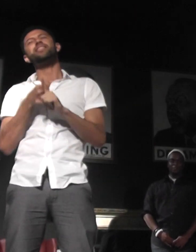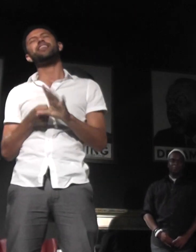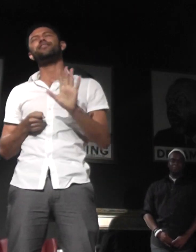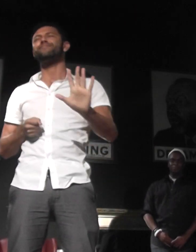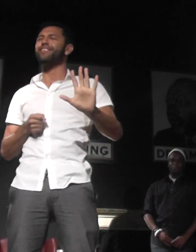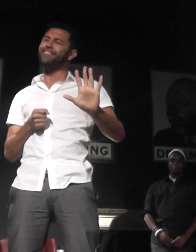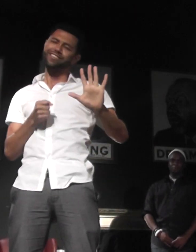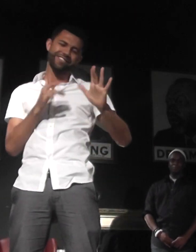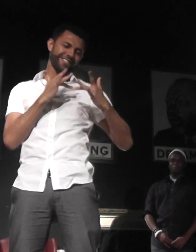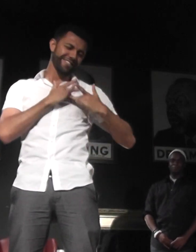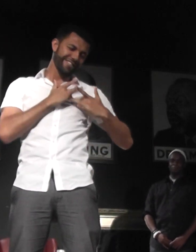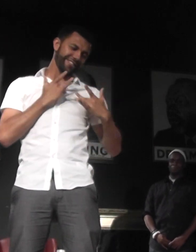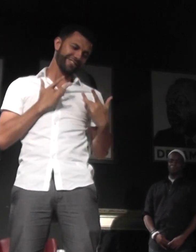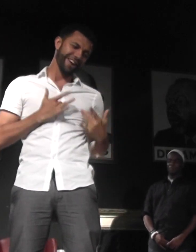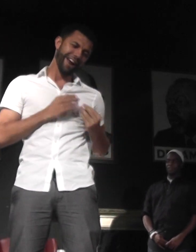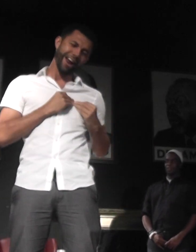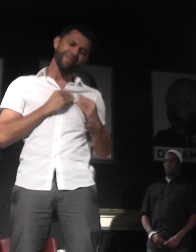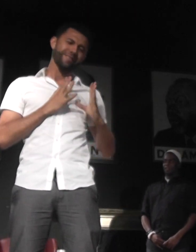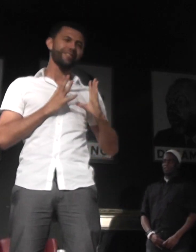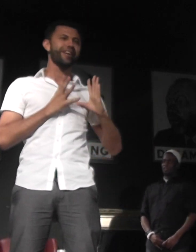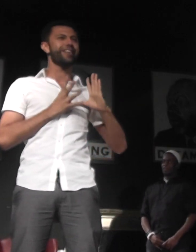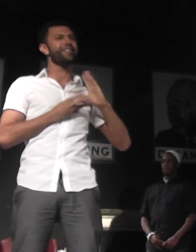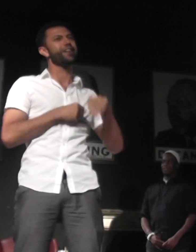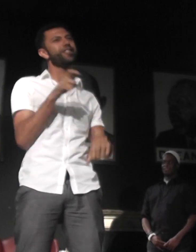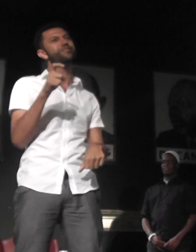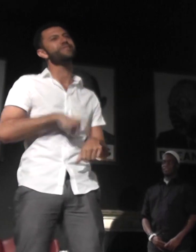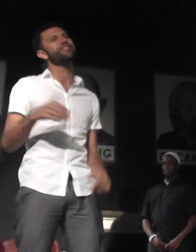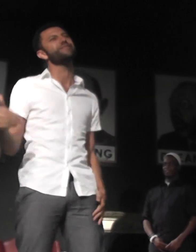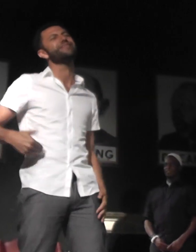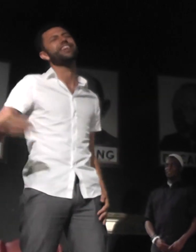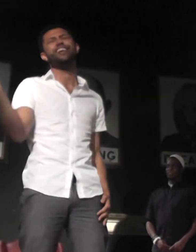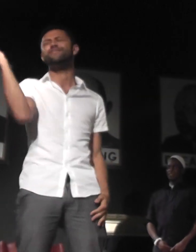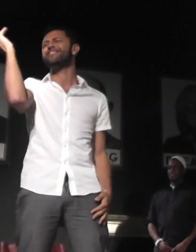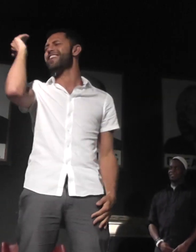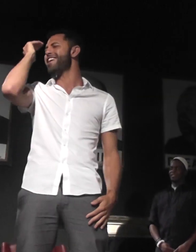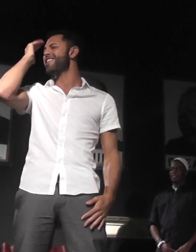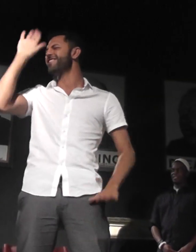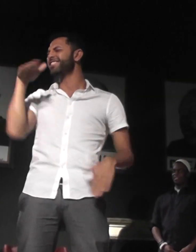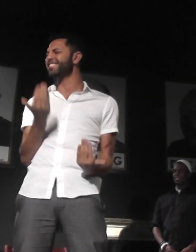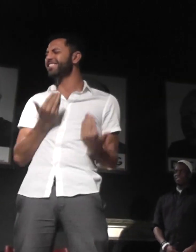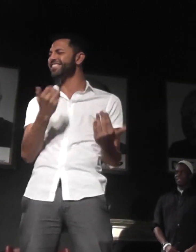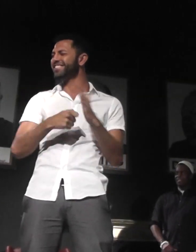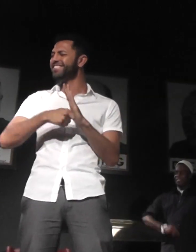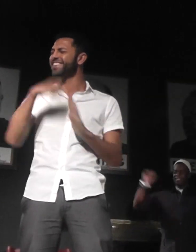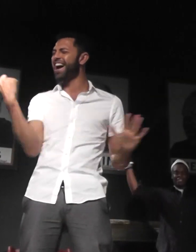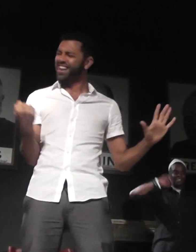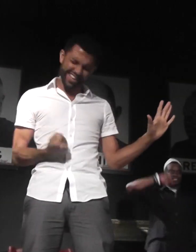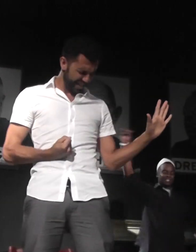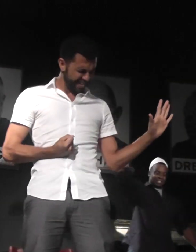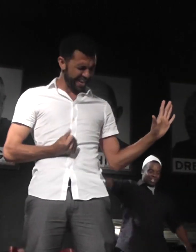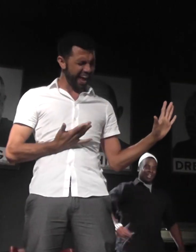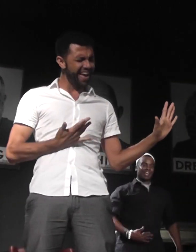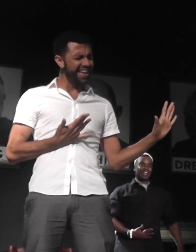lightning bolt Your heart will grow And when it's time to grow And when you just gotta go down